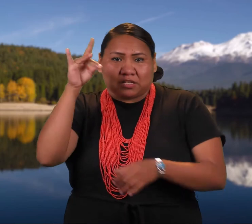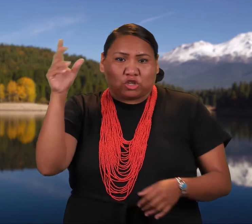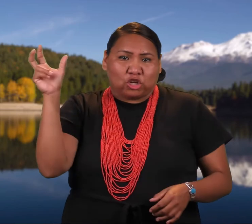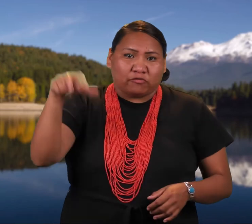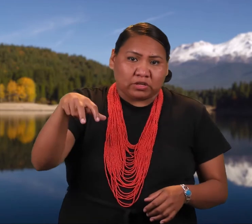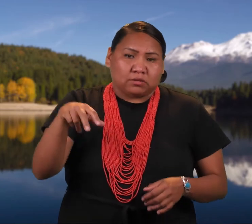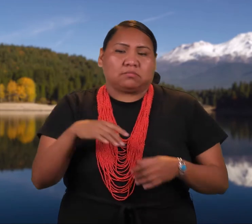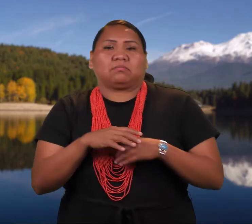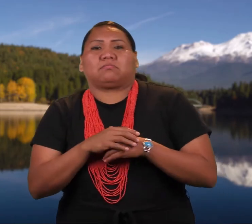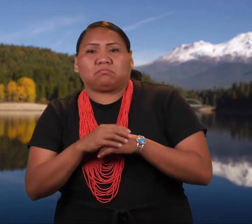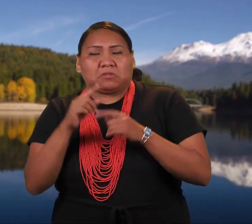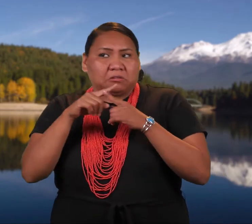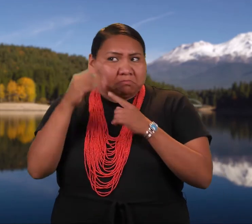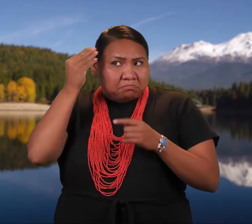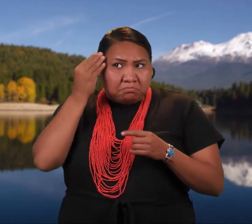find his long-lost daughter.